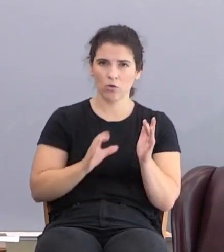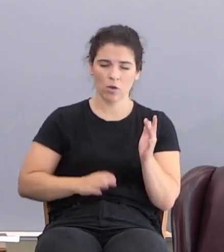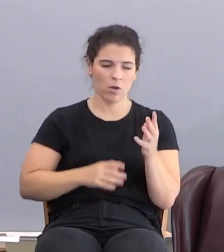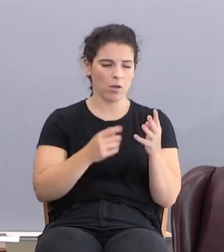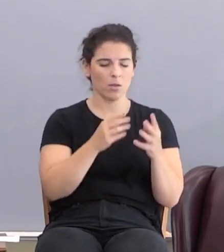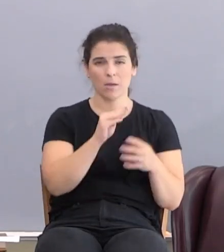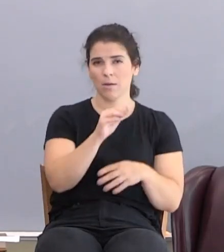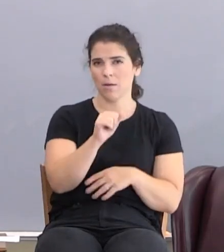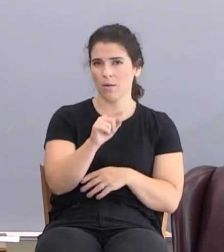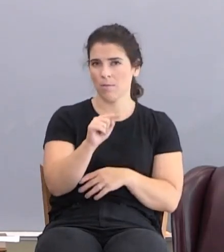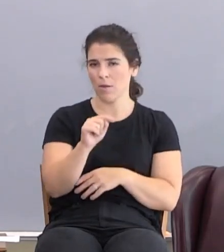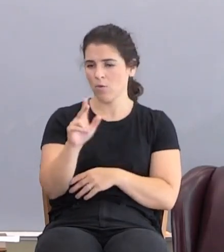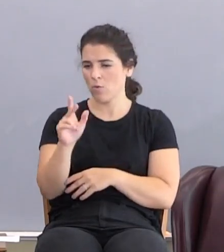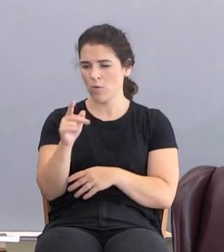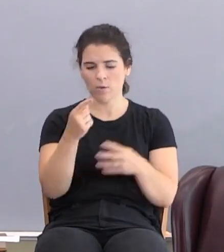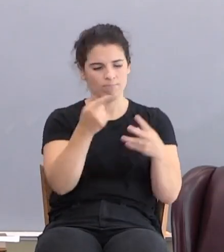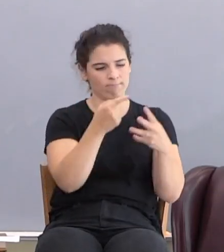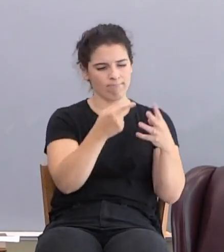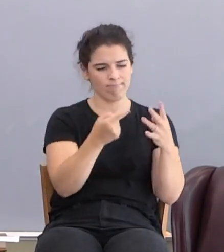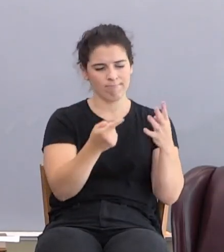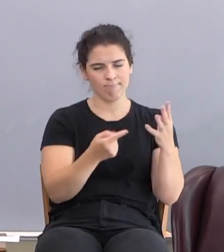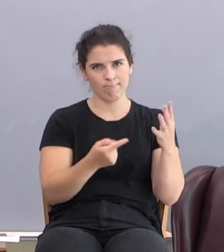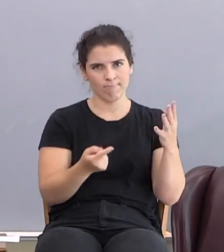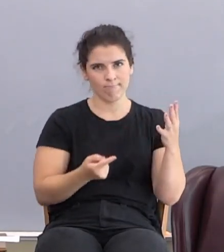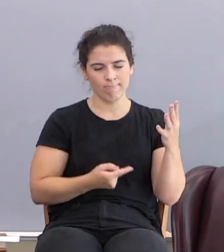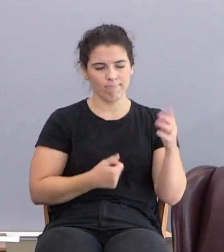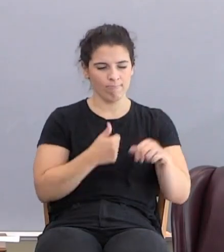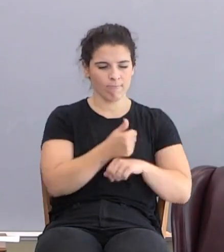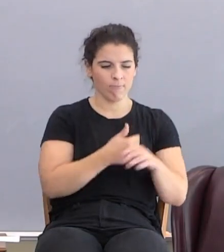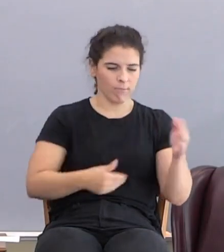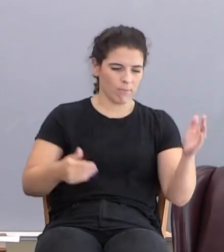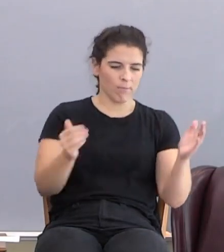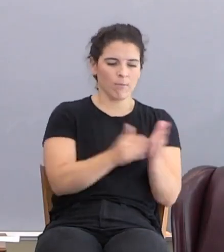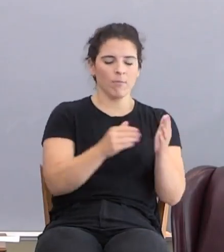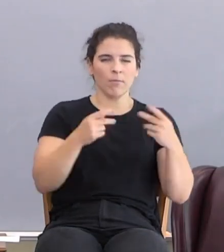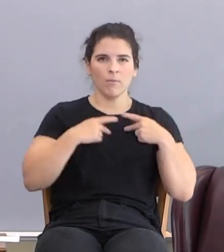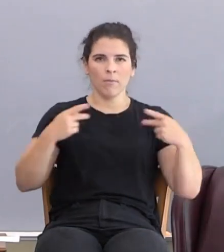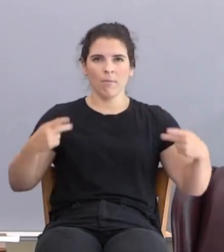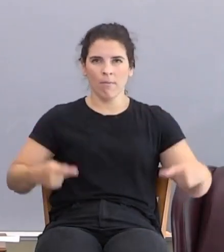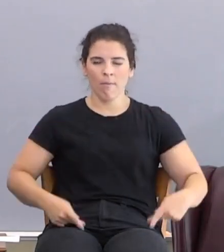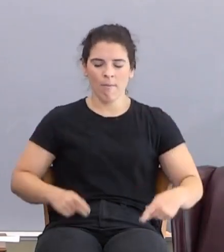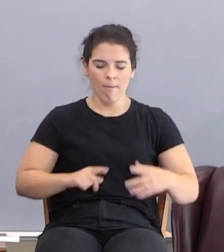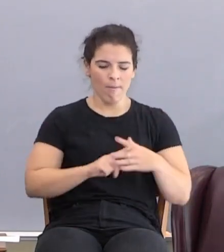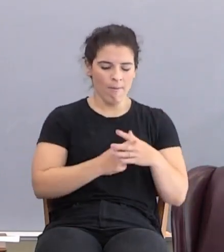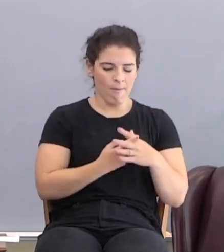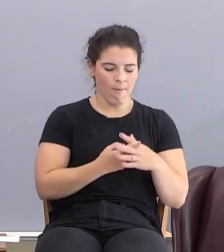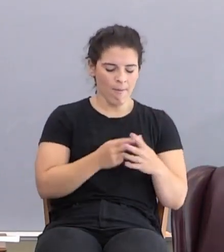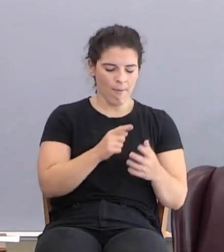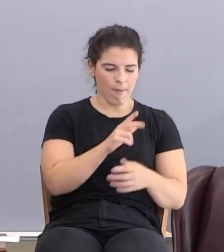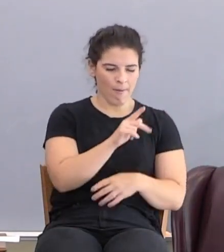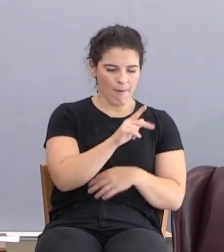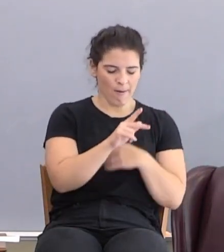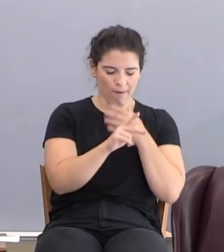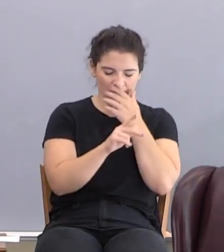of charges against the Pharisees. He starts off in verse,